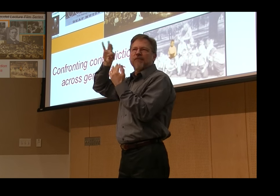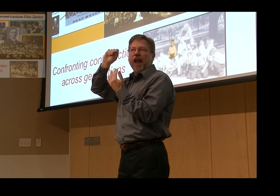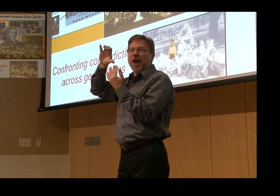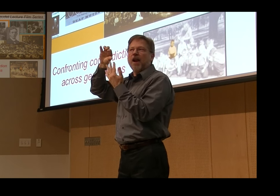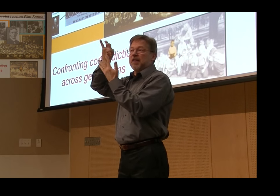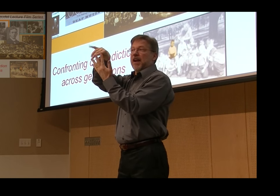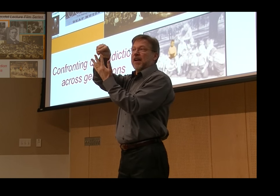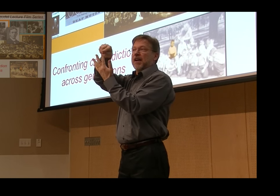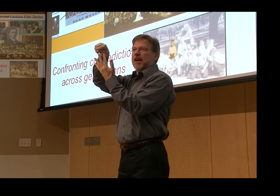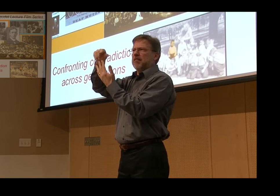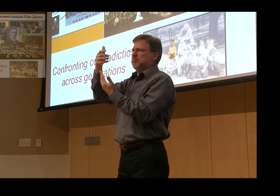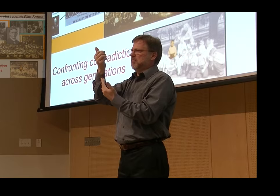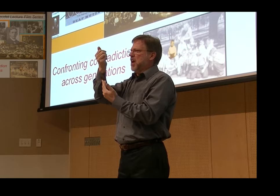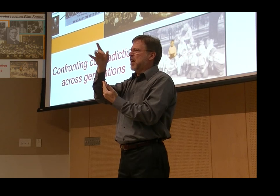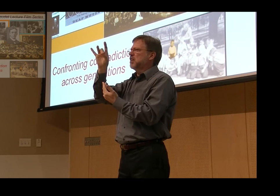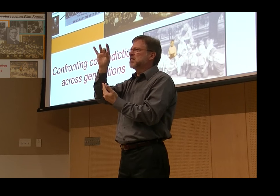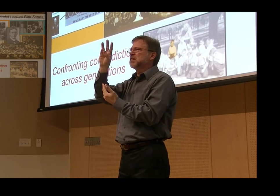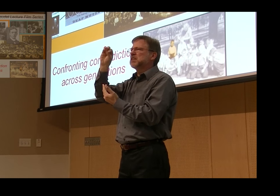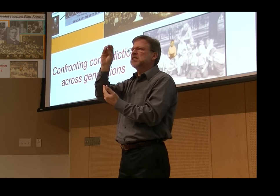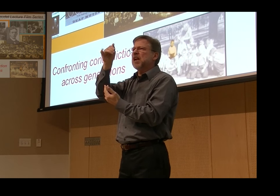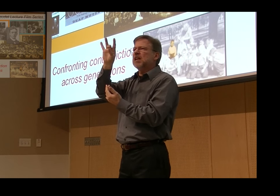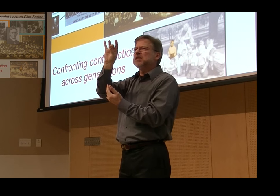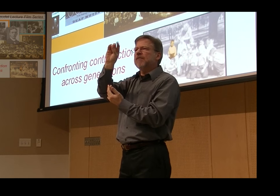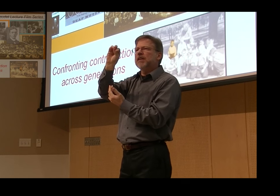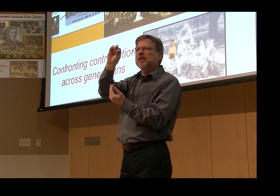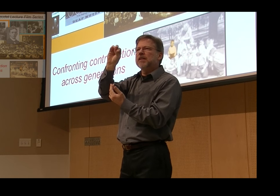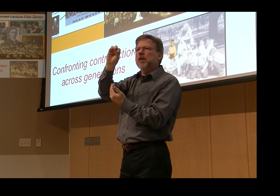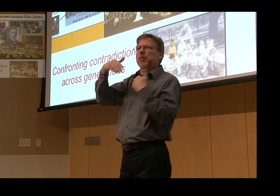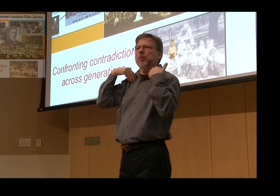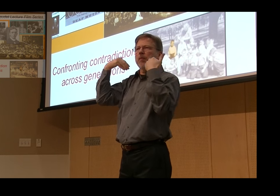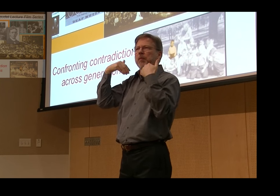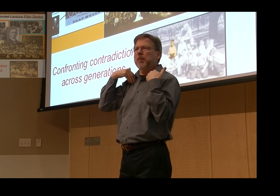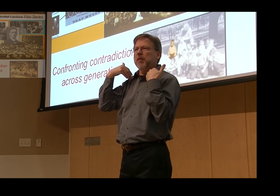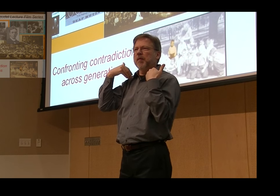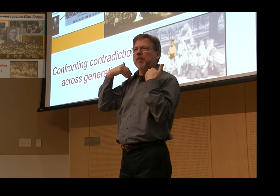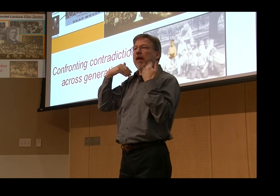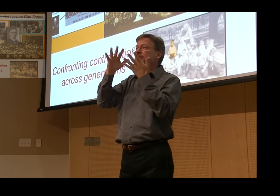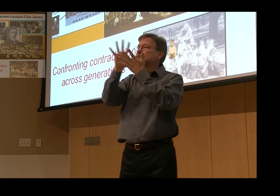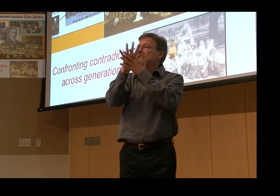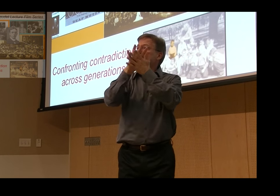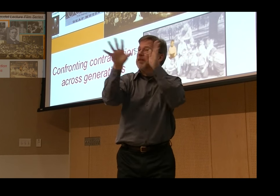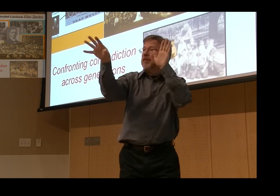150 year history. And back in 1860 and 1870,